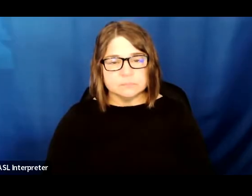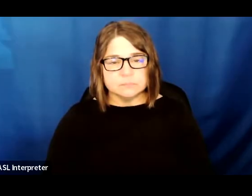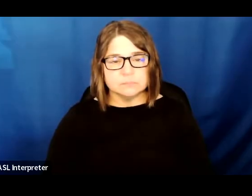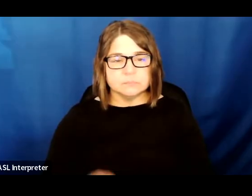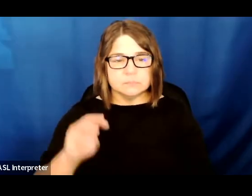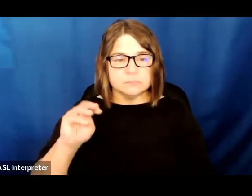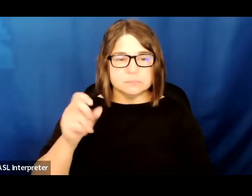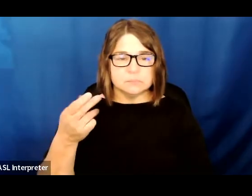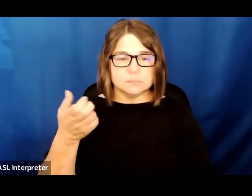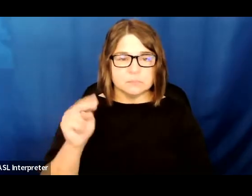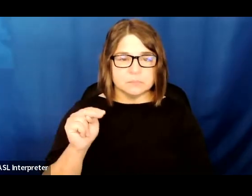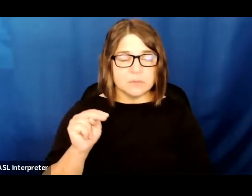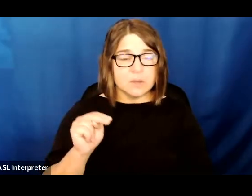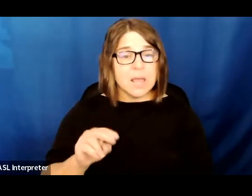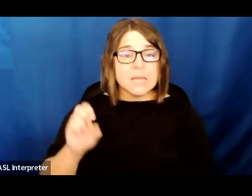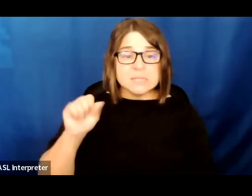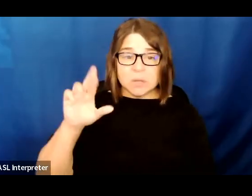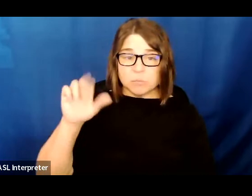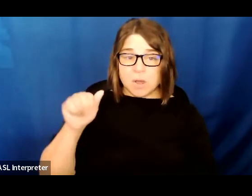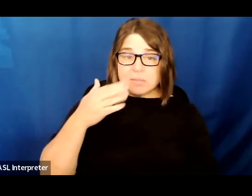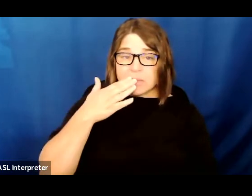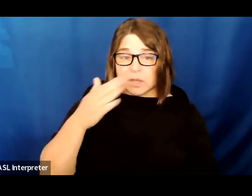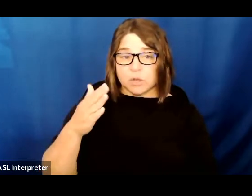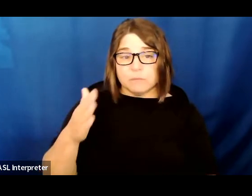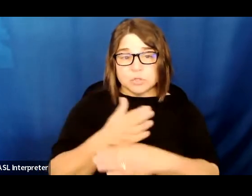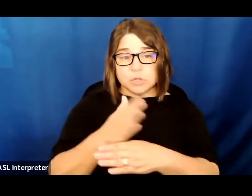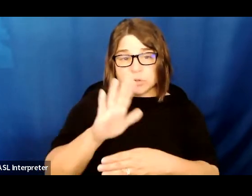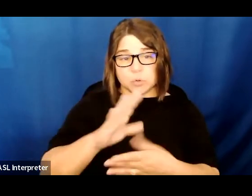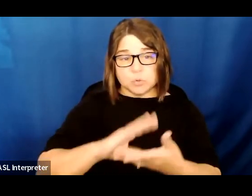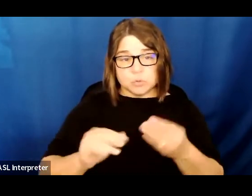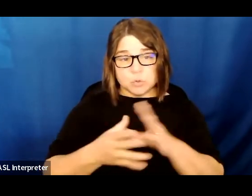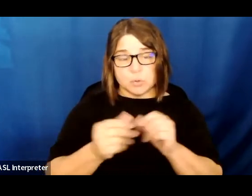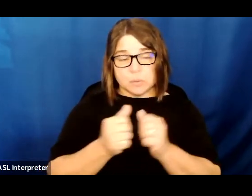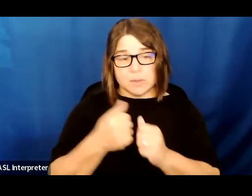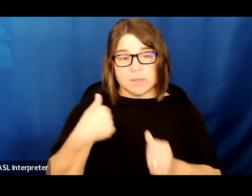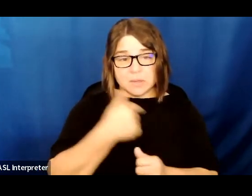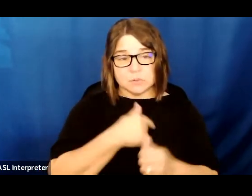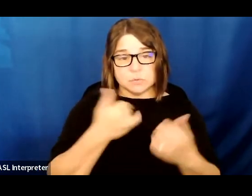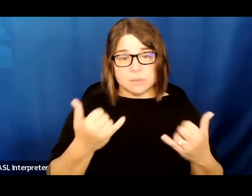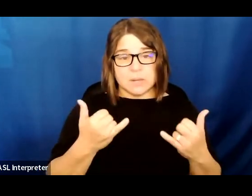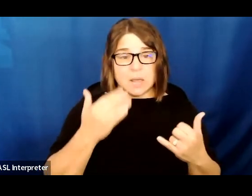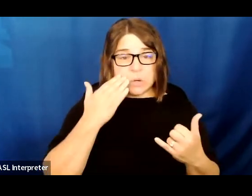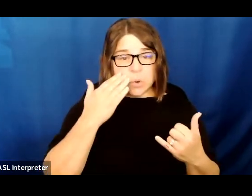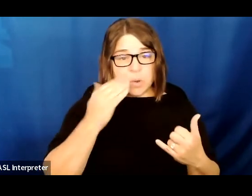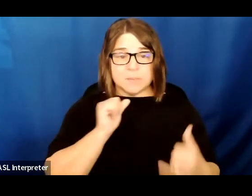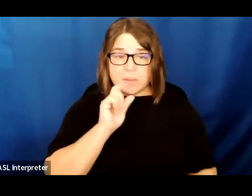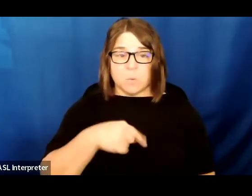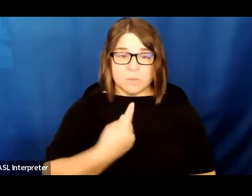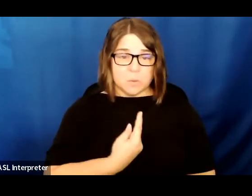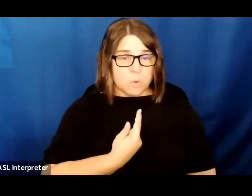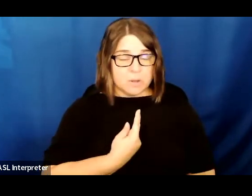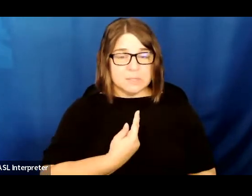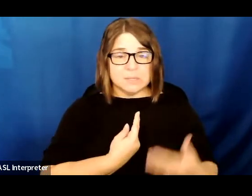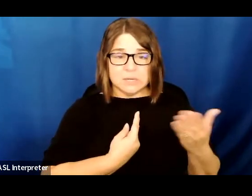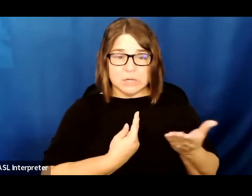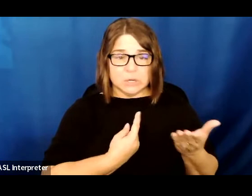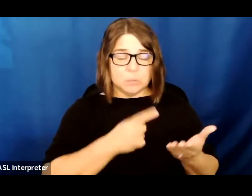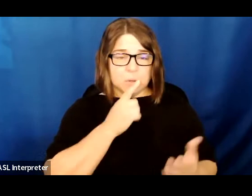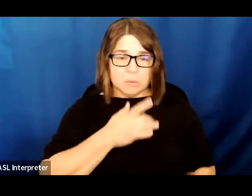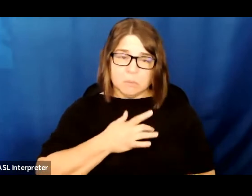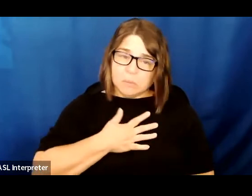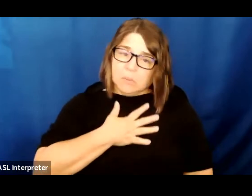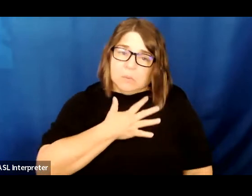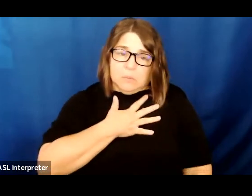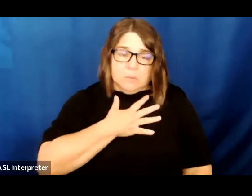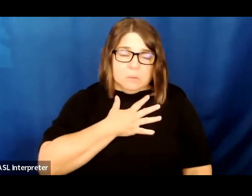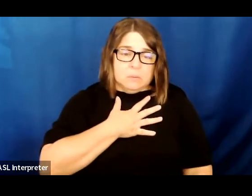Sarah, thank you so much for sharing your story with us today. I know that I'm not the only one here who is extremely moved and